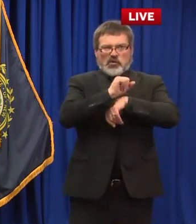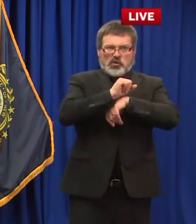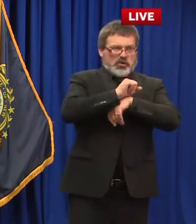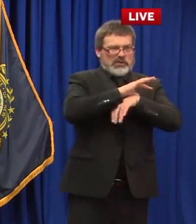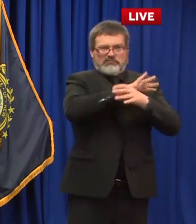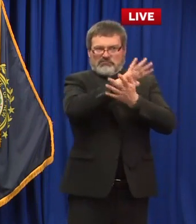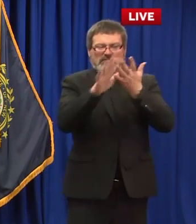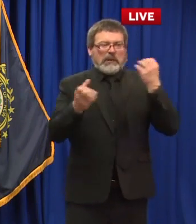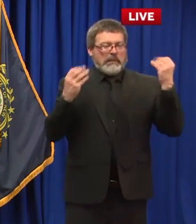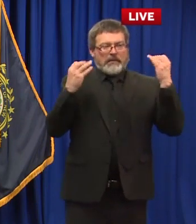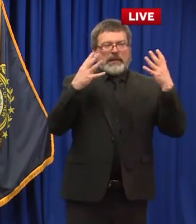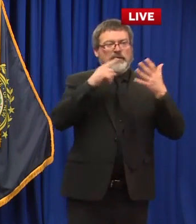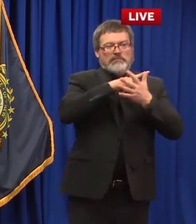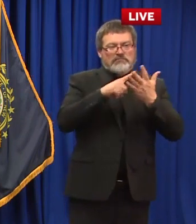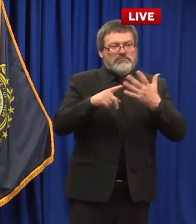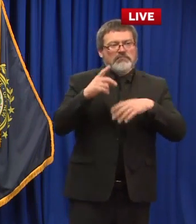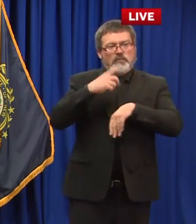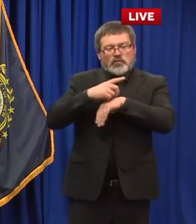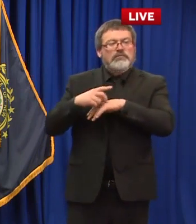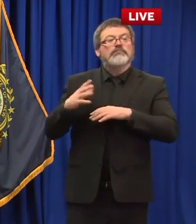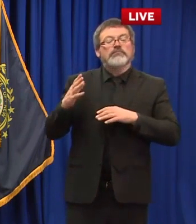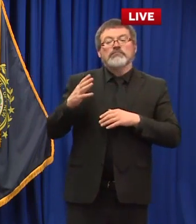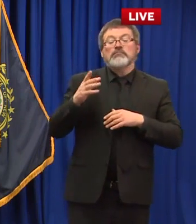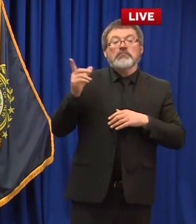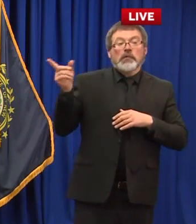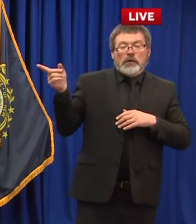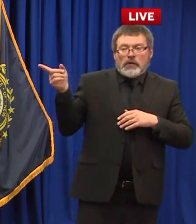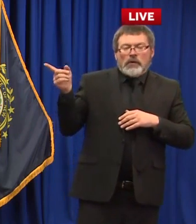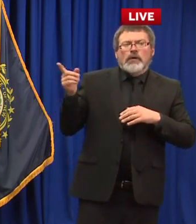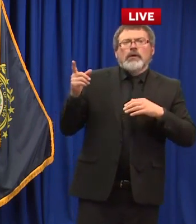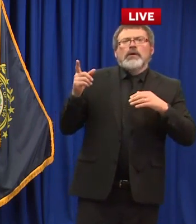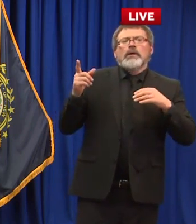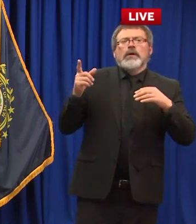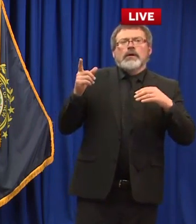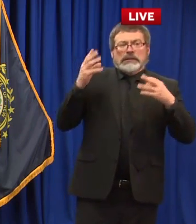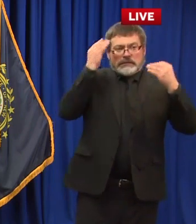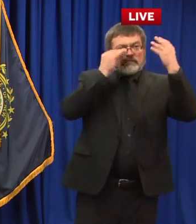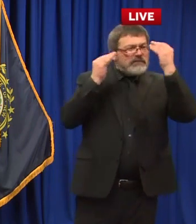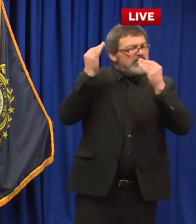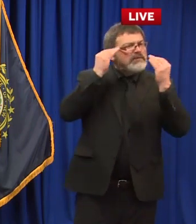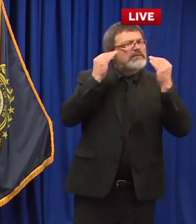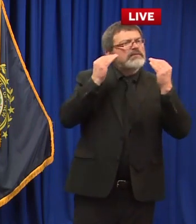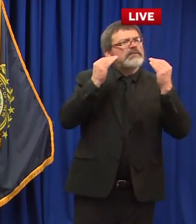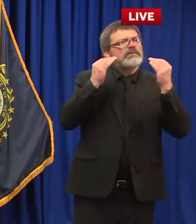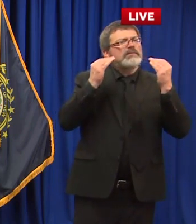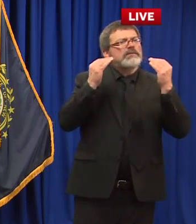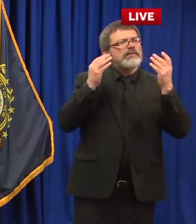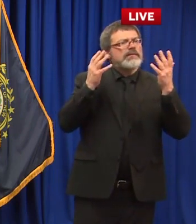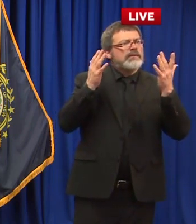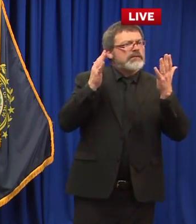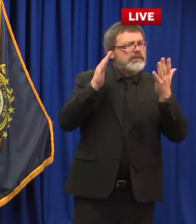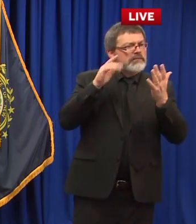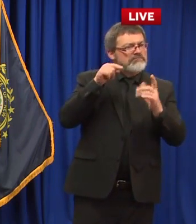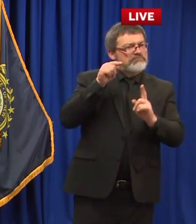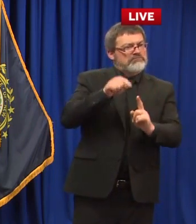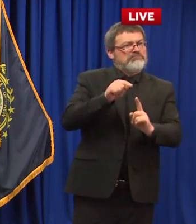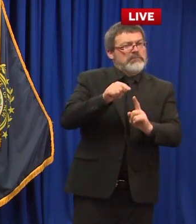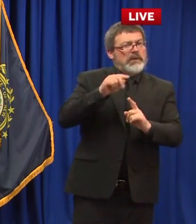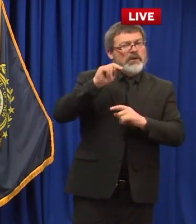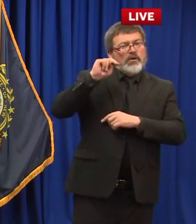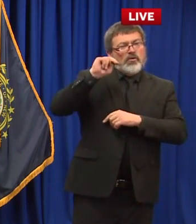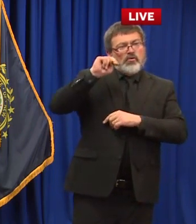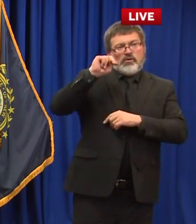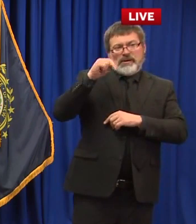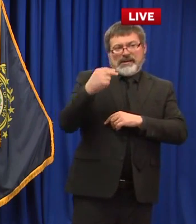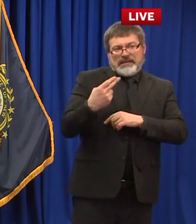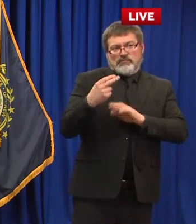how reliant new hampshire is on other people to basic balance their books and everything else uh and and